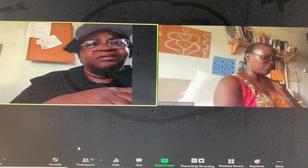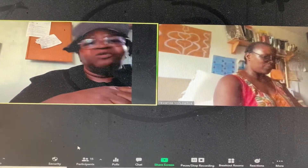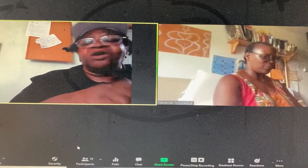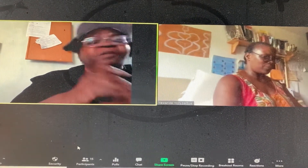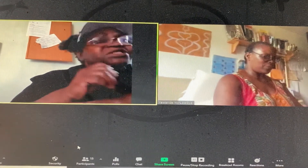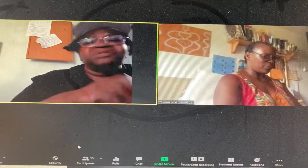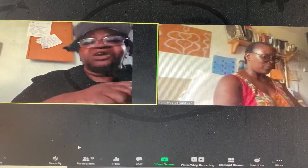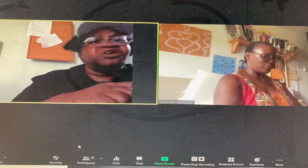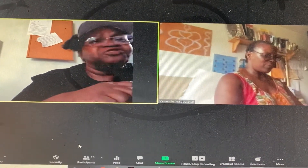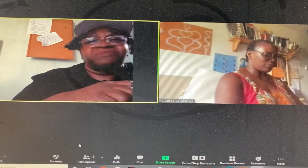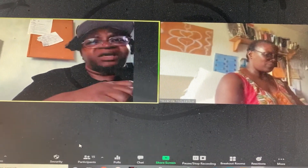One come back to my country, man.